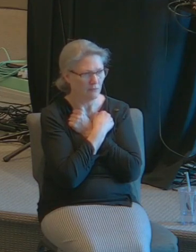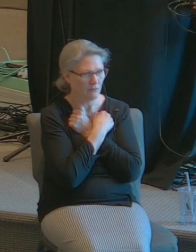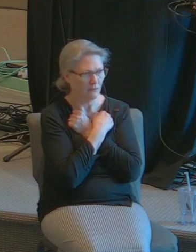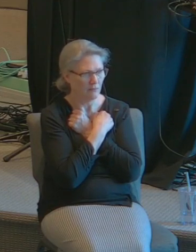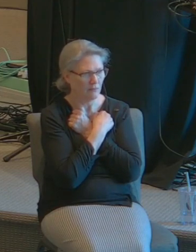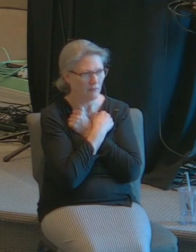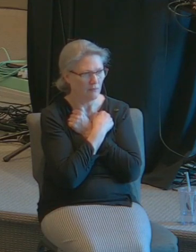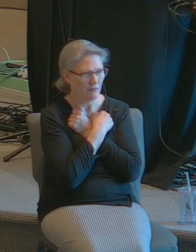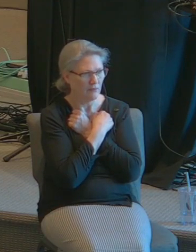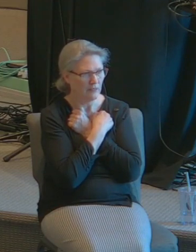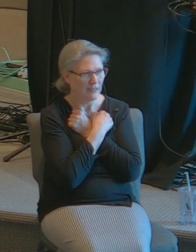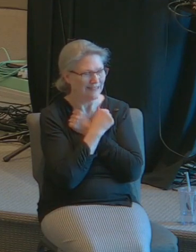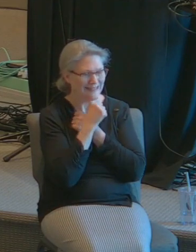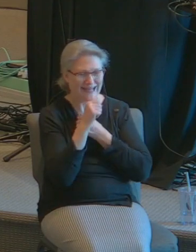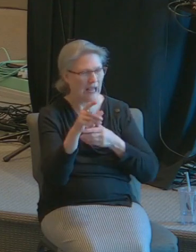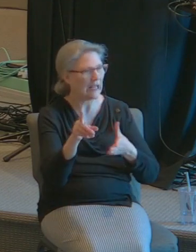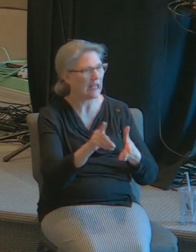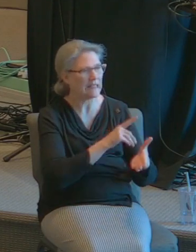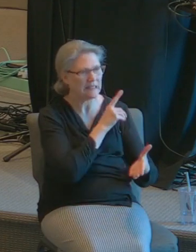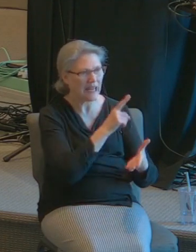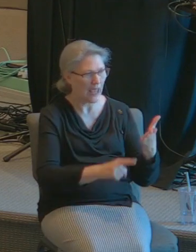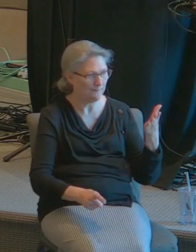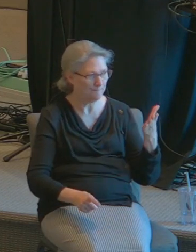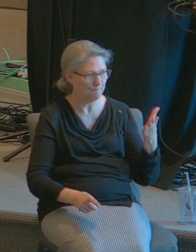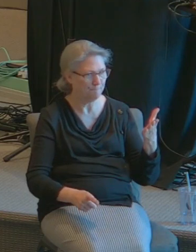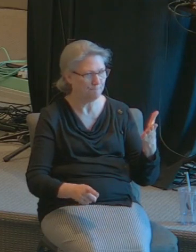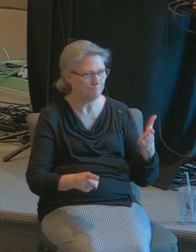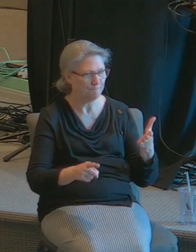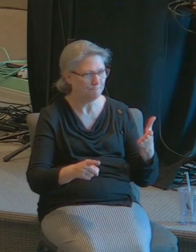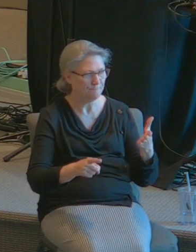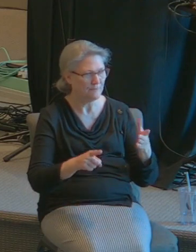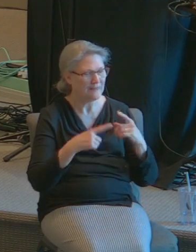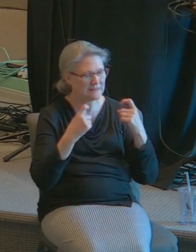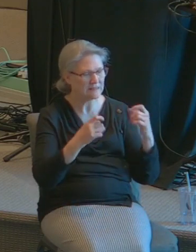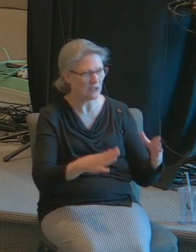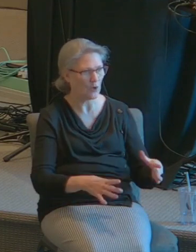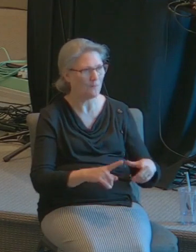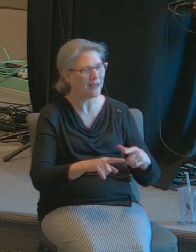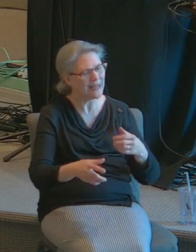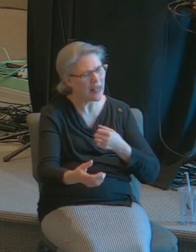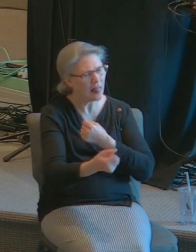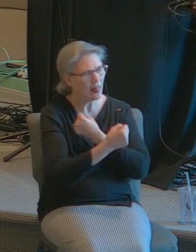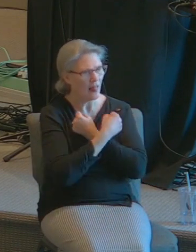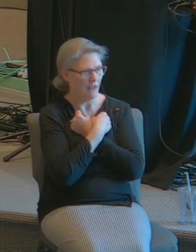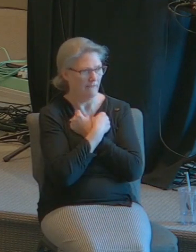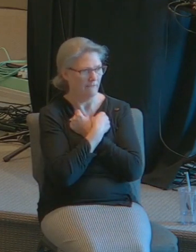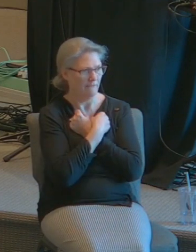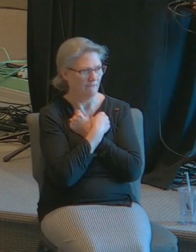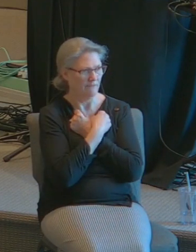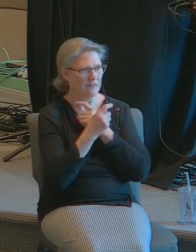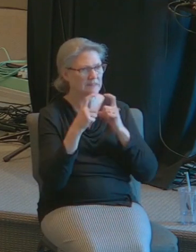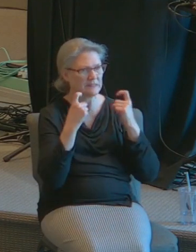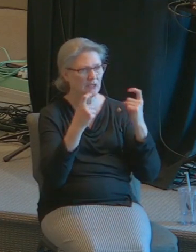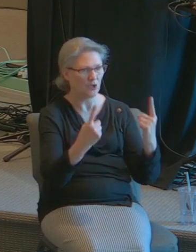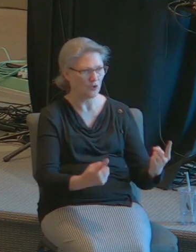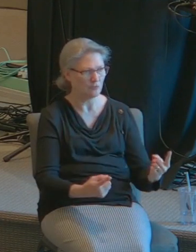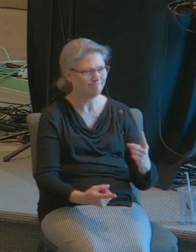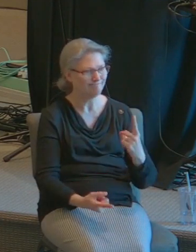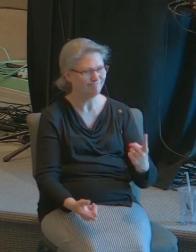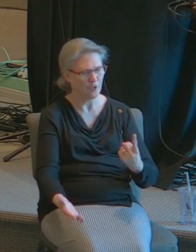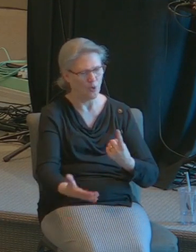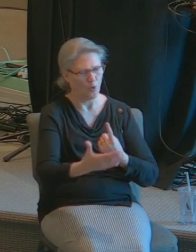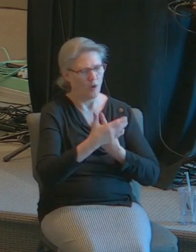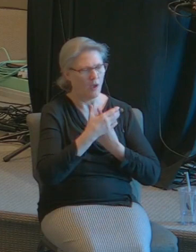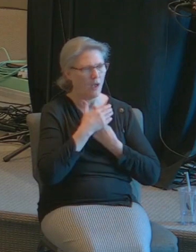that he did not condemn the sinner but had they loved the sinner to bring them into a